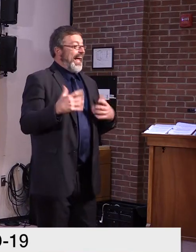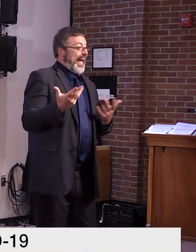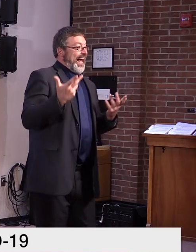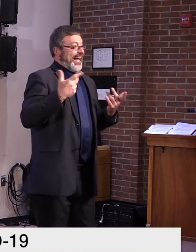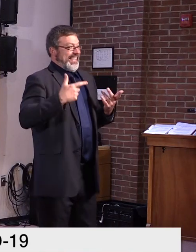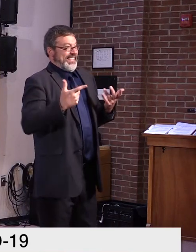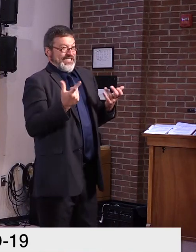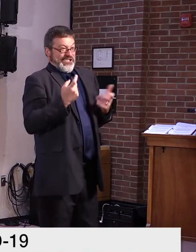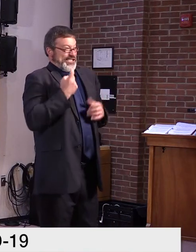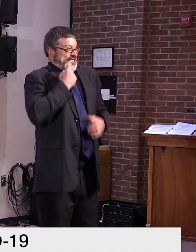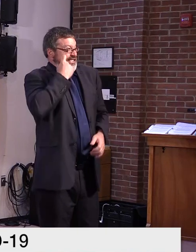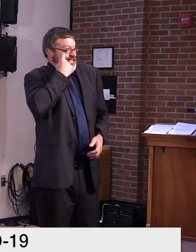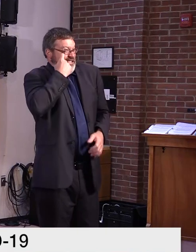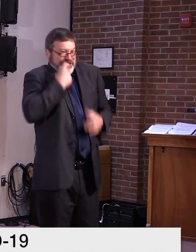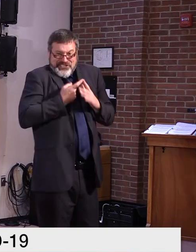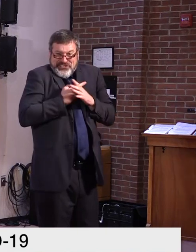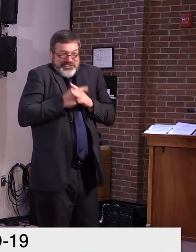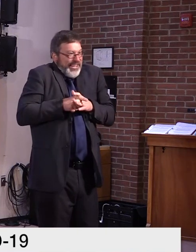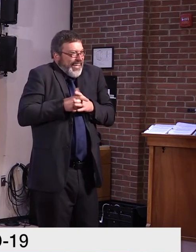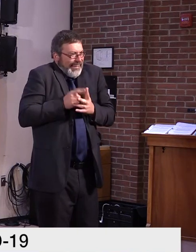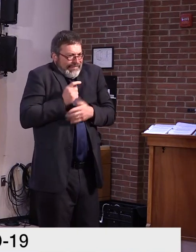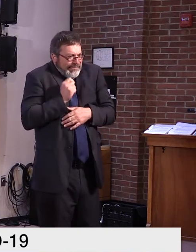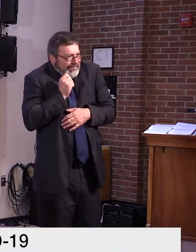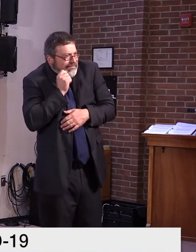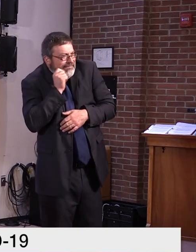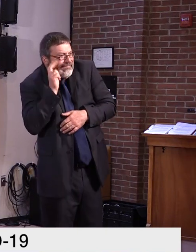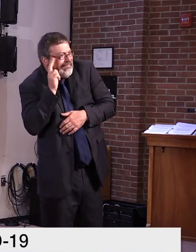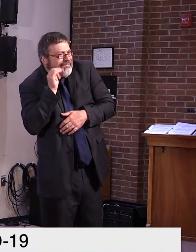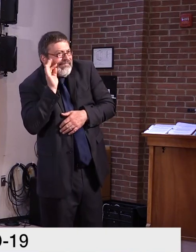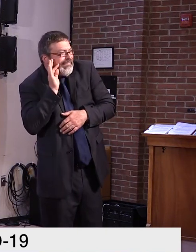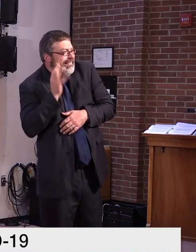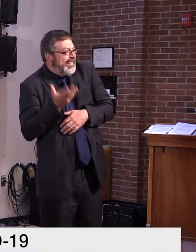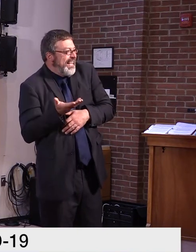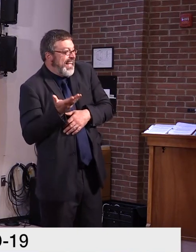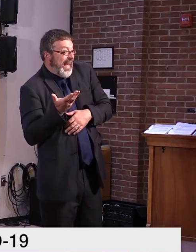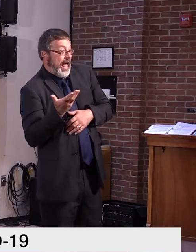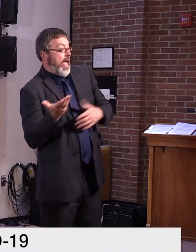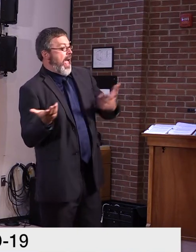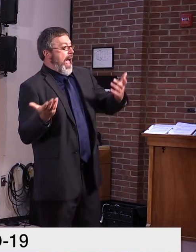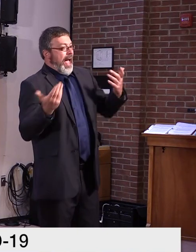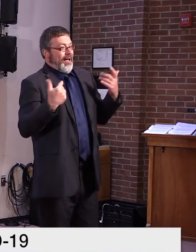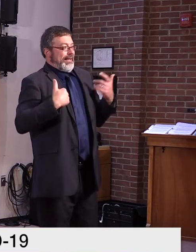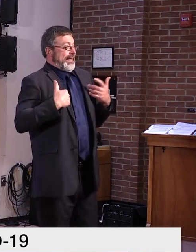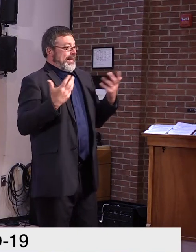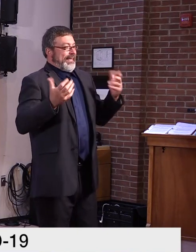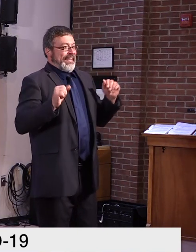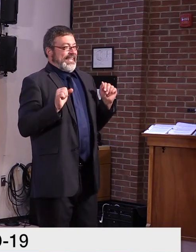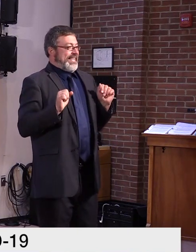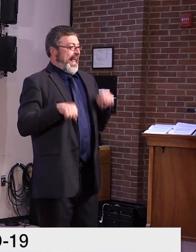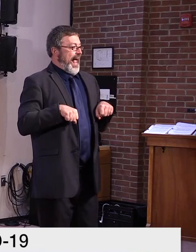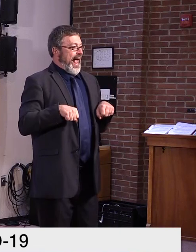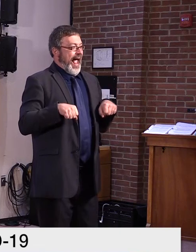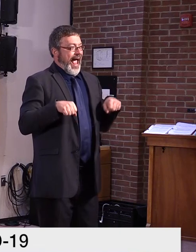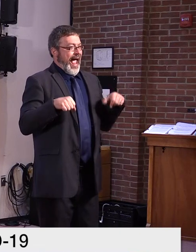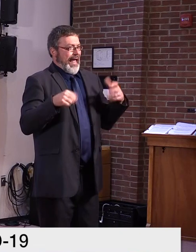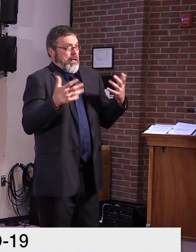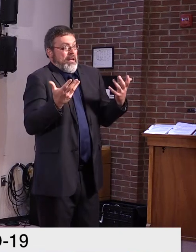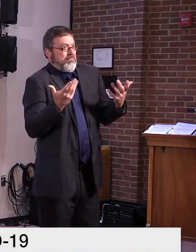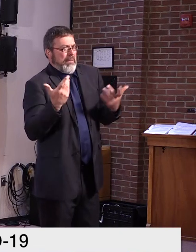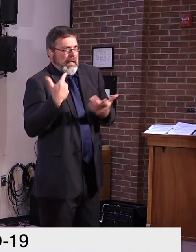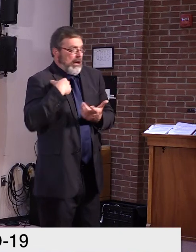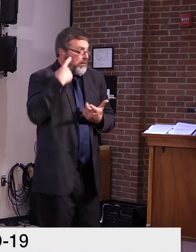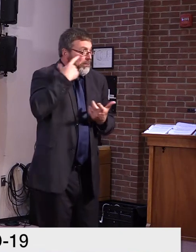of time. I, I'm pretty happy with the rollout, uh, you know, as we move forward. We've had some,